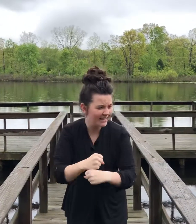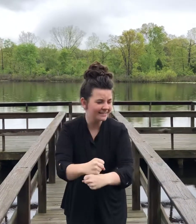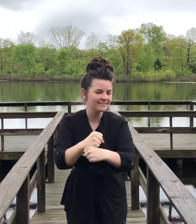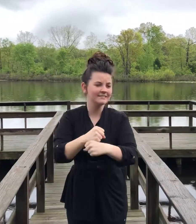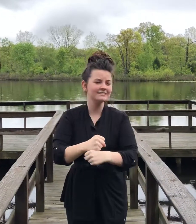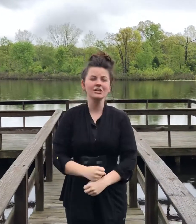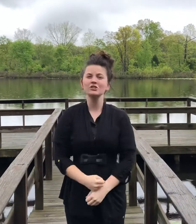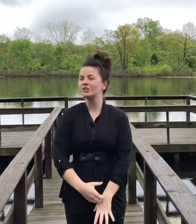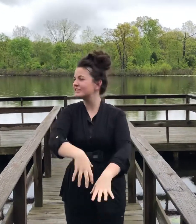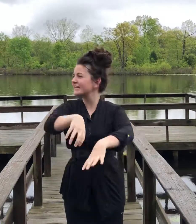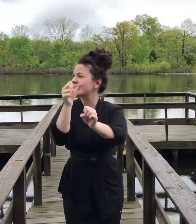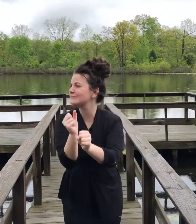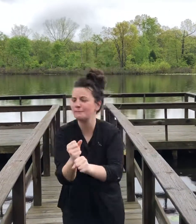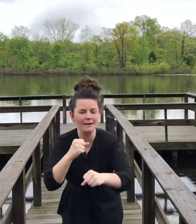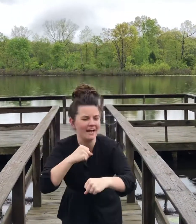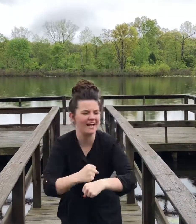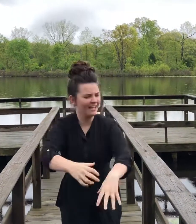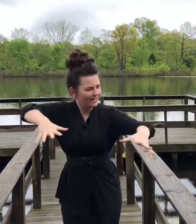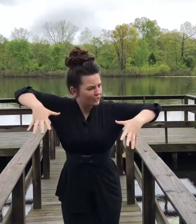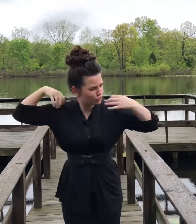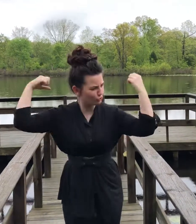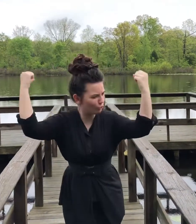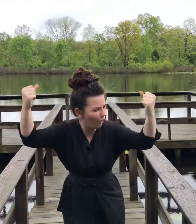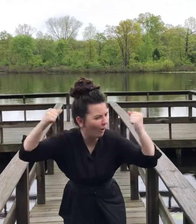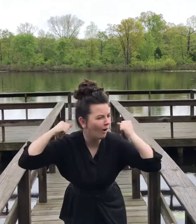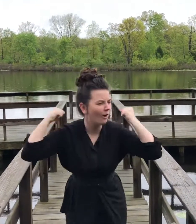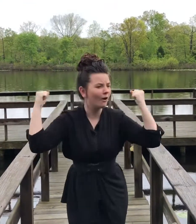Church, it's a man It's for all